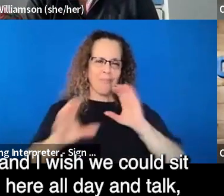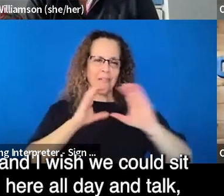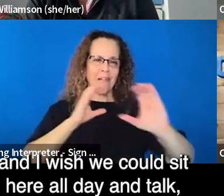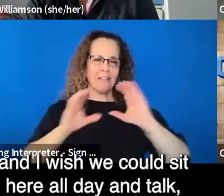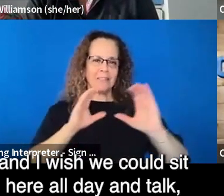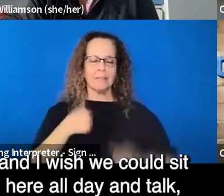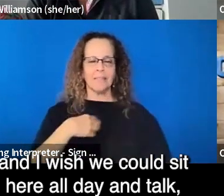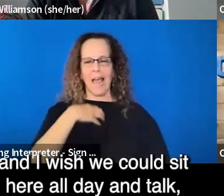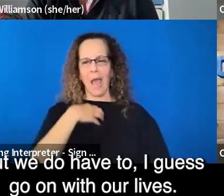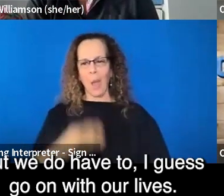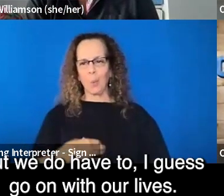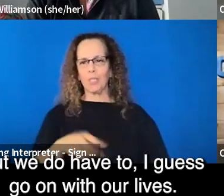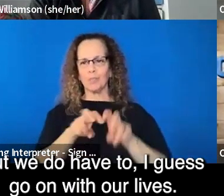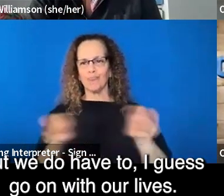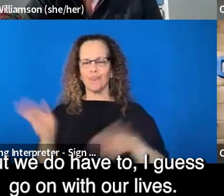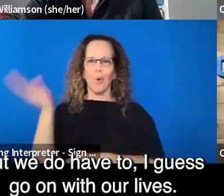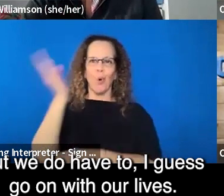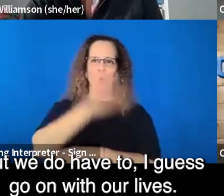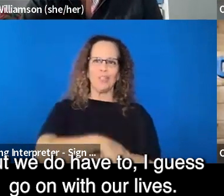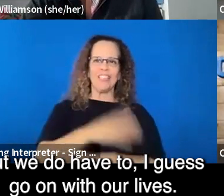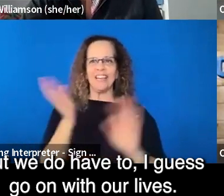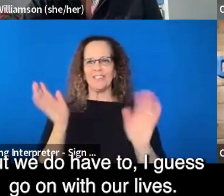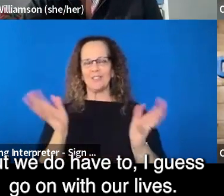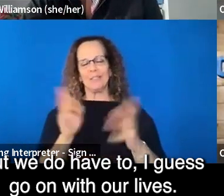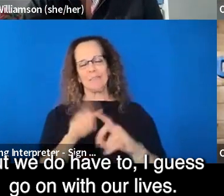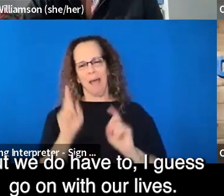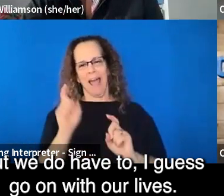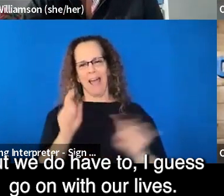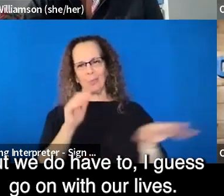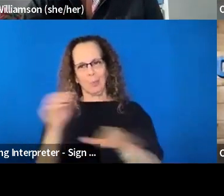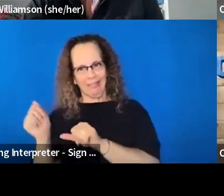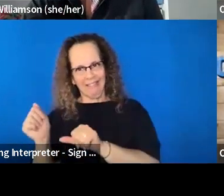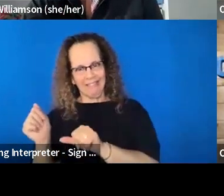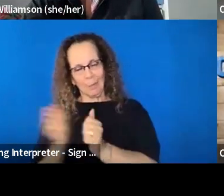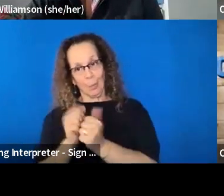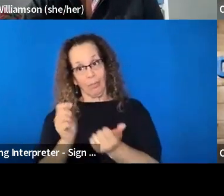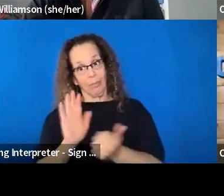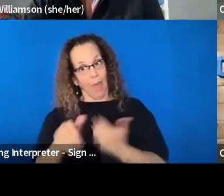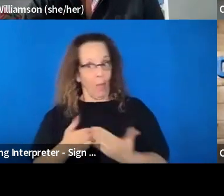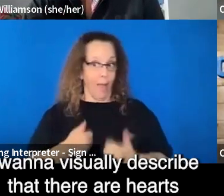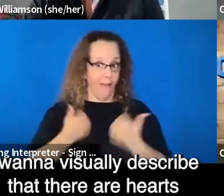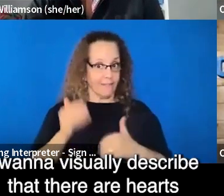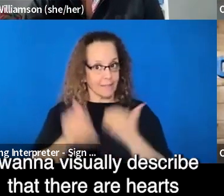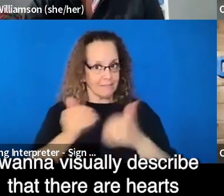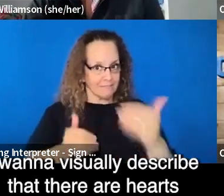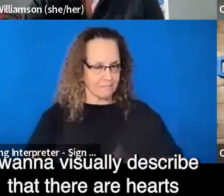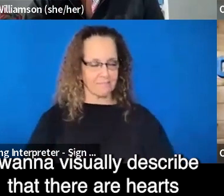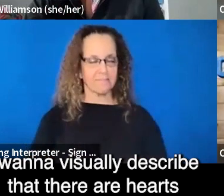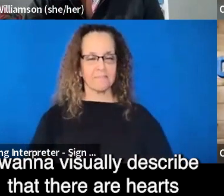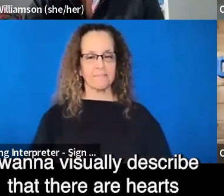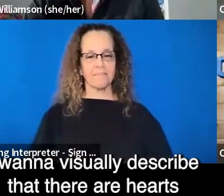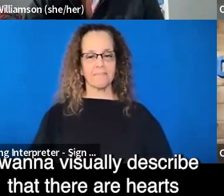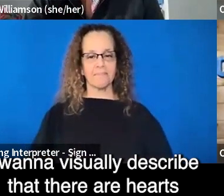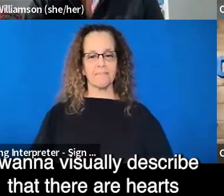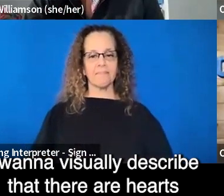we could sit here all day and talk, but we do have to, I guess, go on with their lives. Um, I, I want to visually